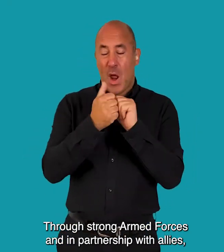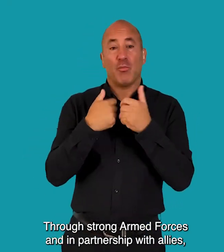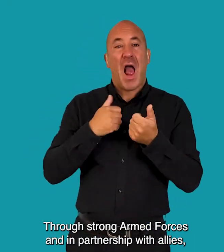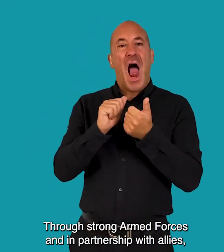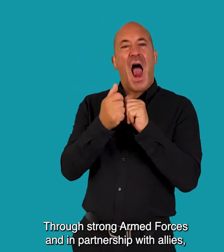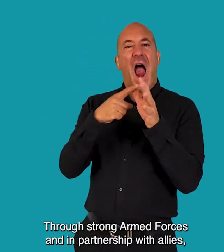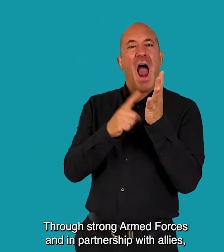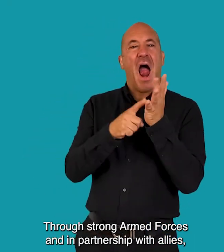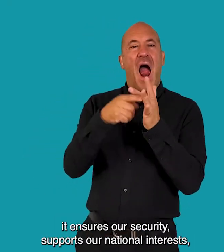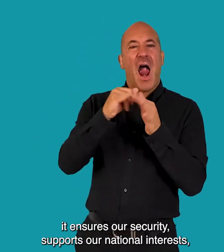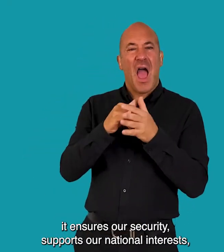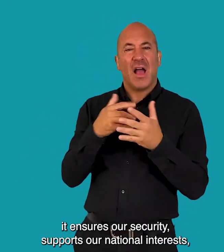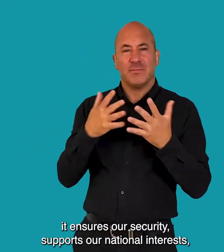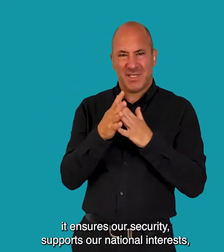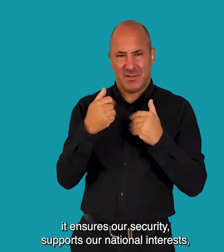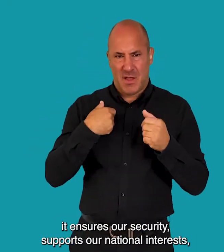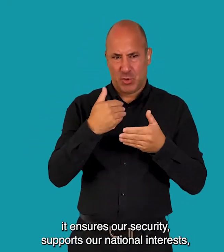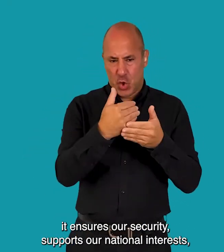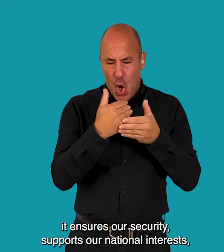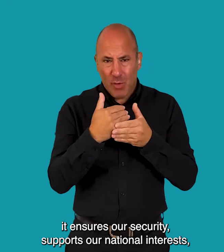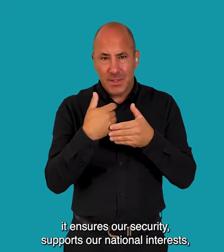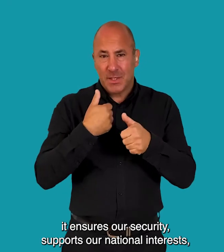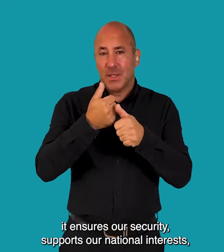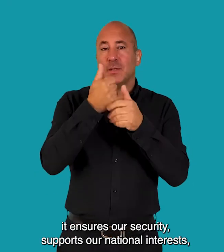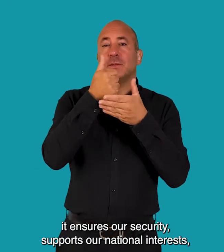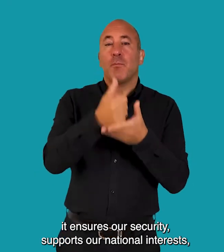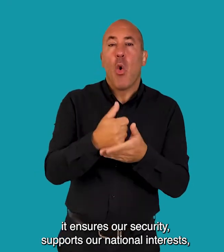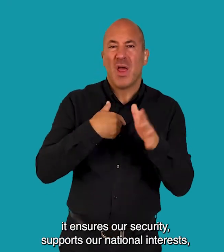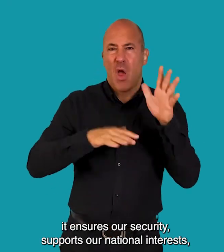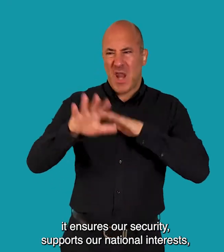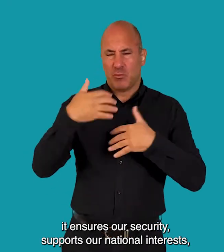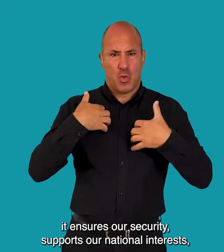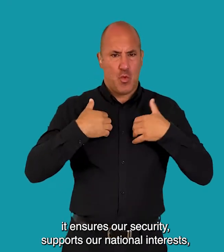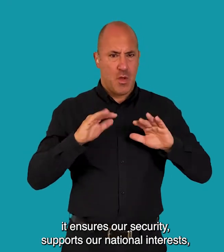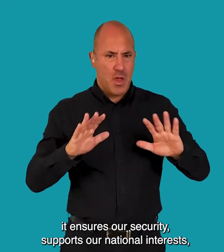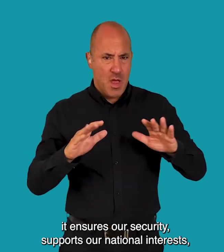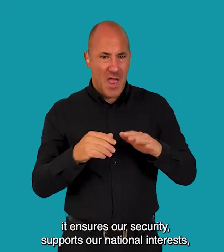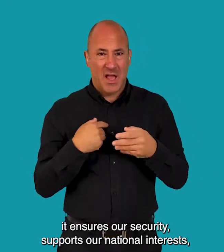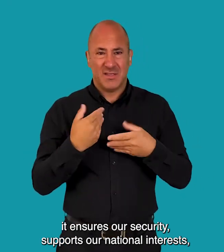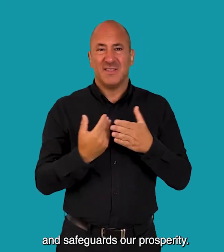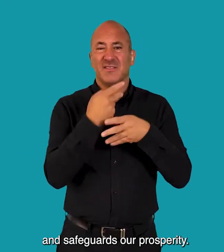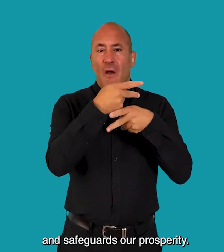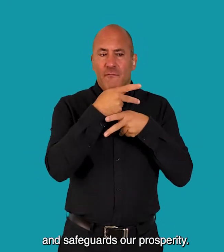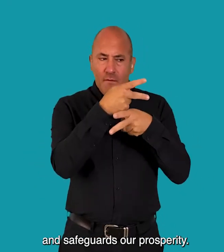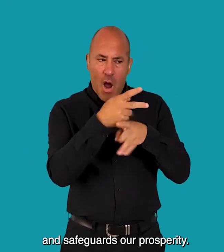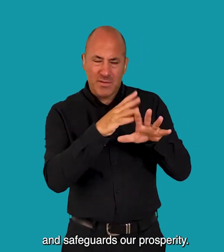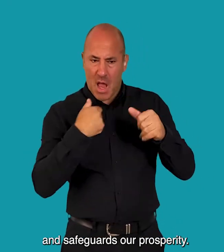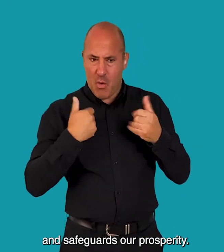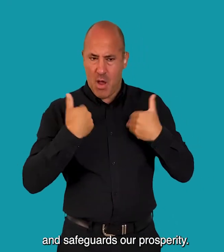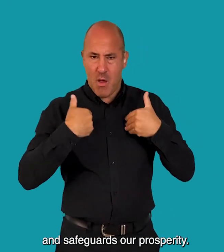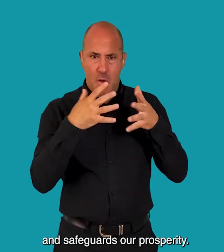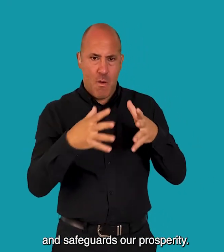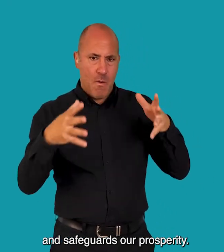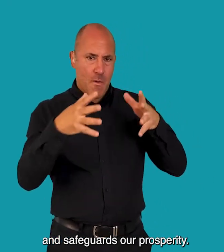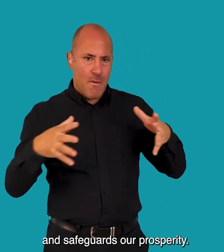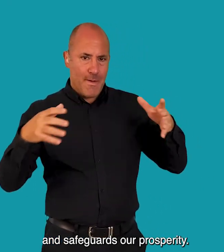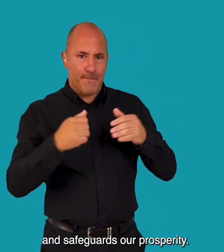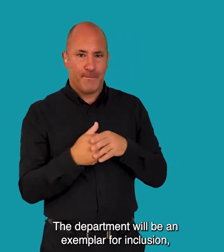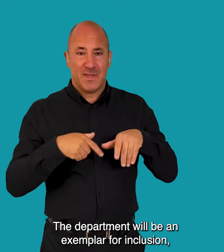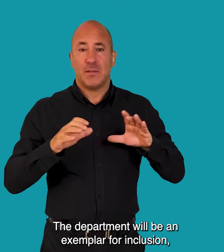partnership with allies, it ensures our security, supports our national interests and safeguards our prosperity